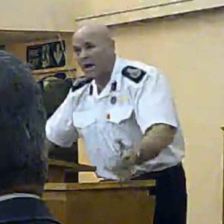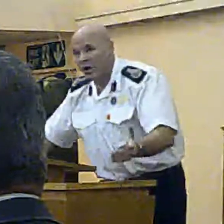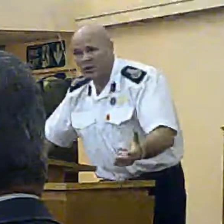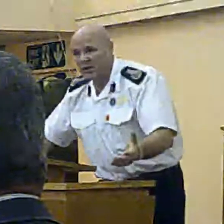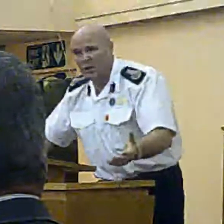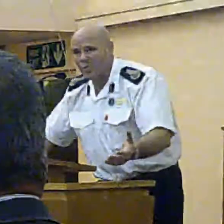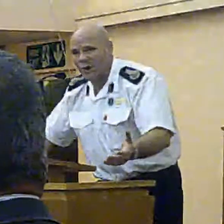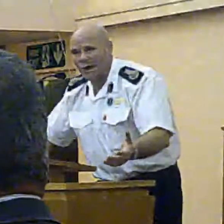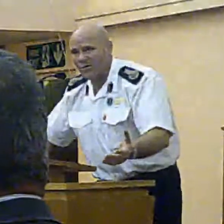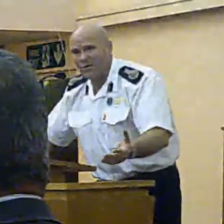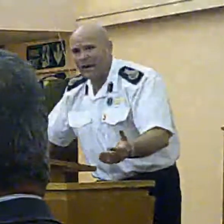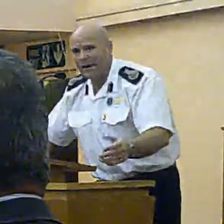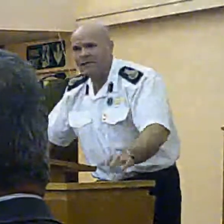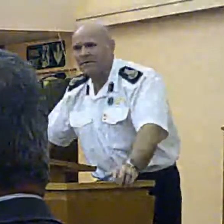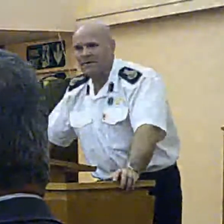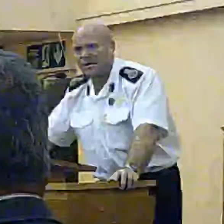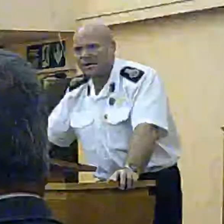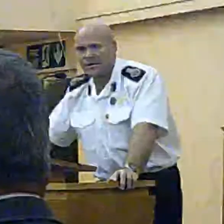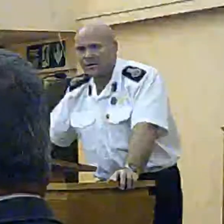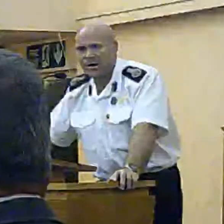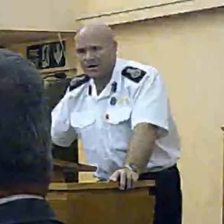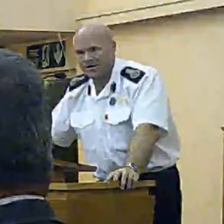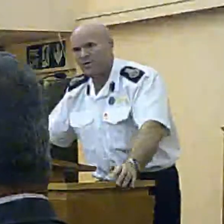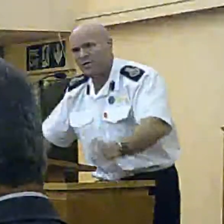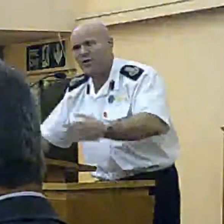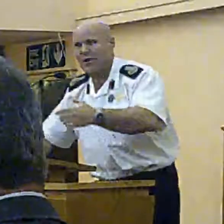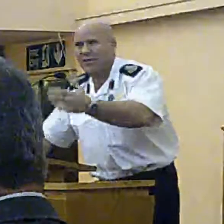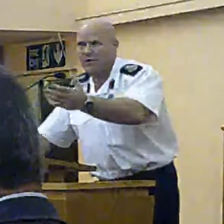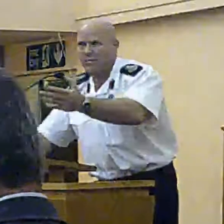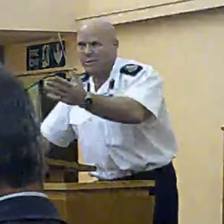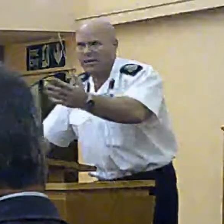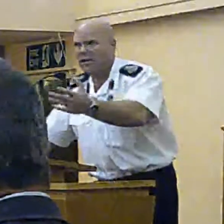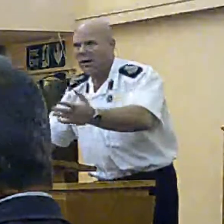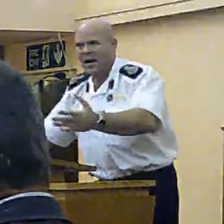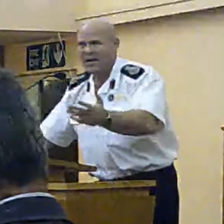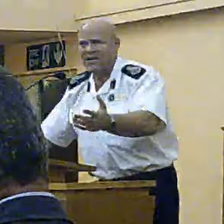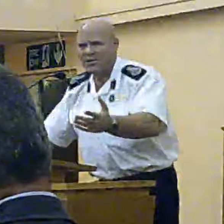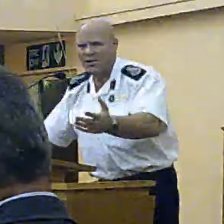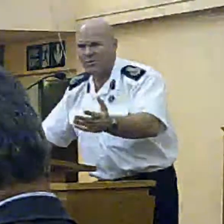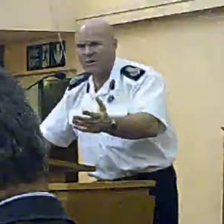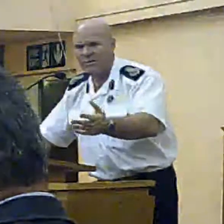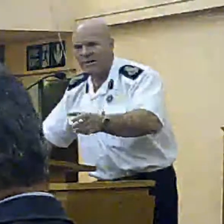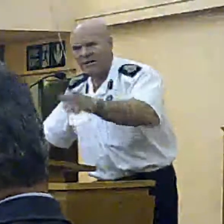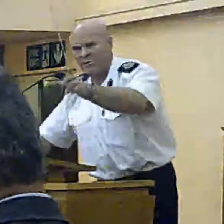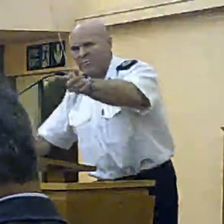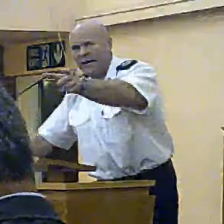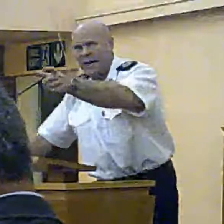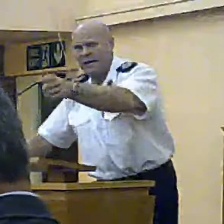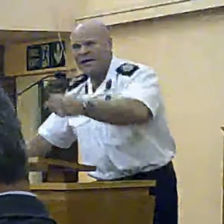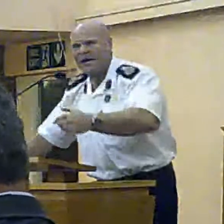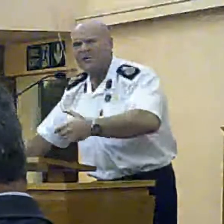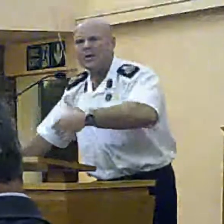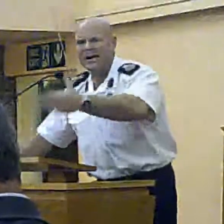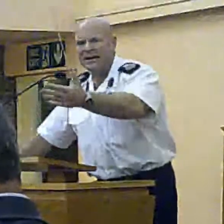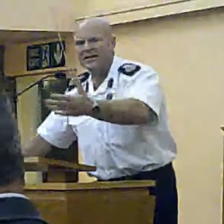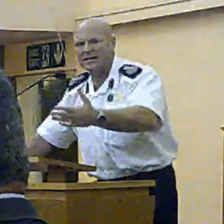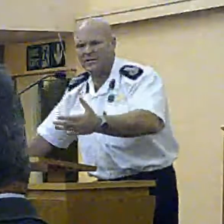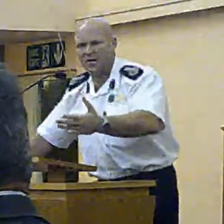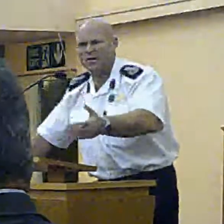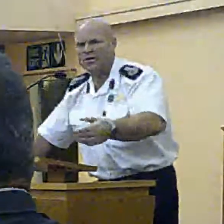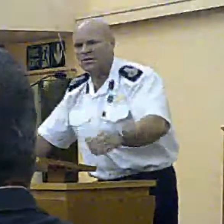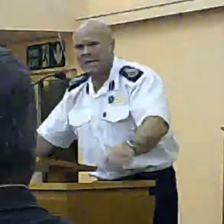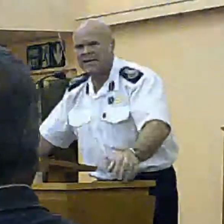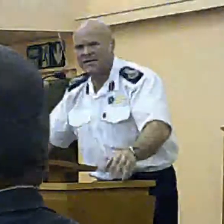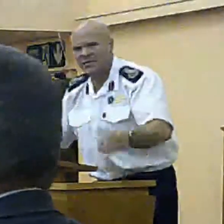I honestly don't allow the planning to make it work. There would be, I assume, there would be a period